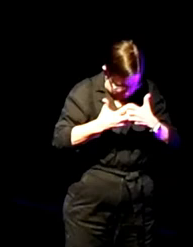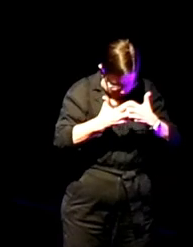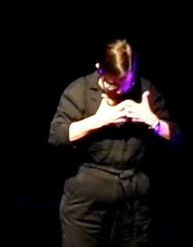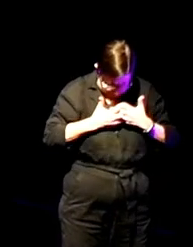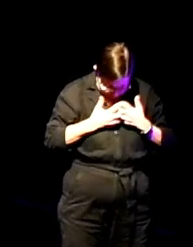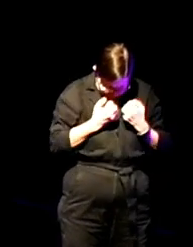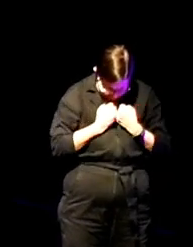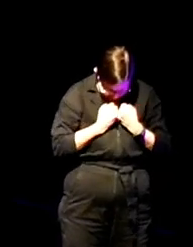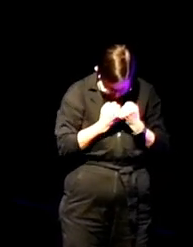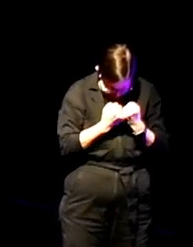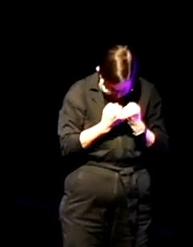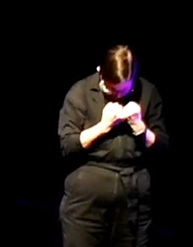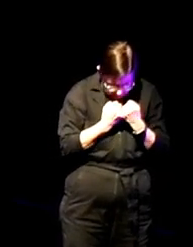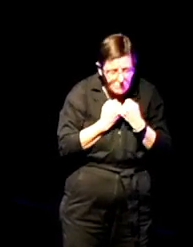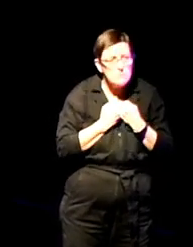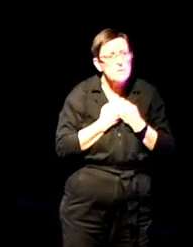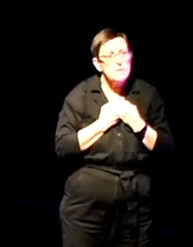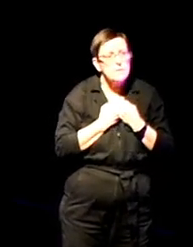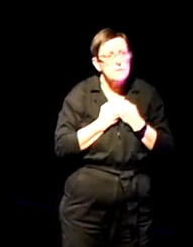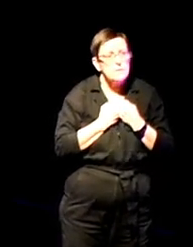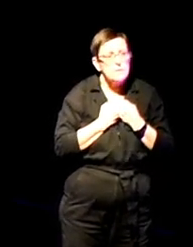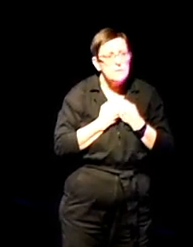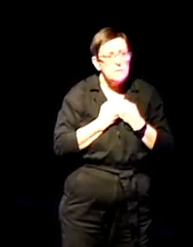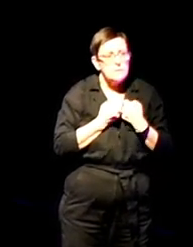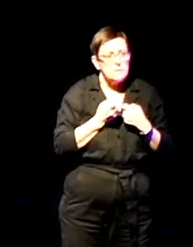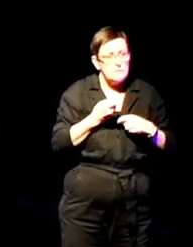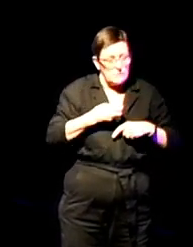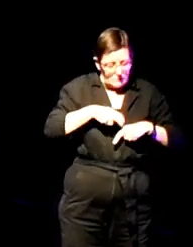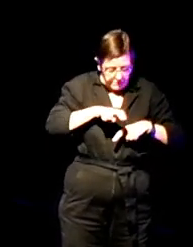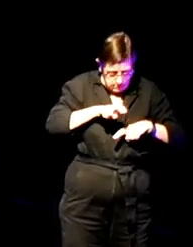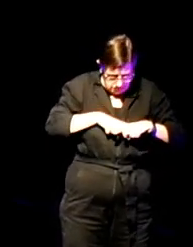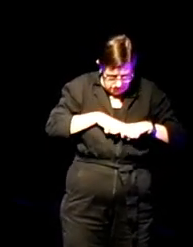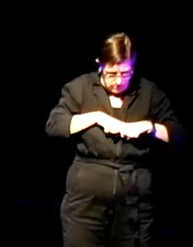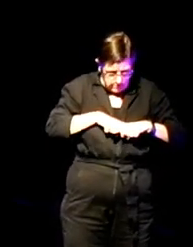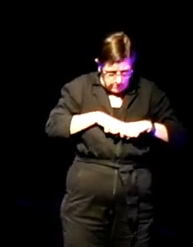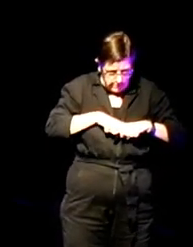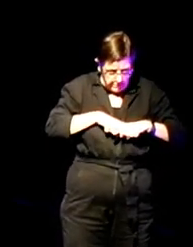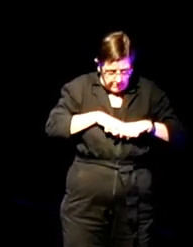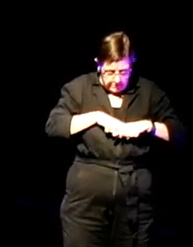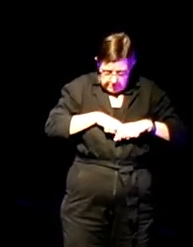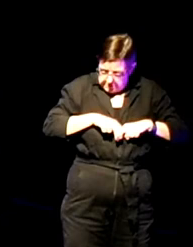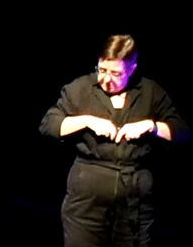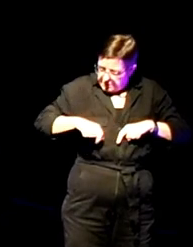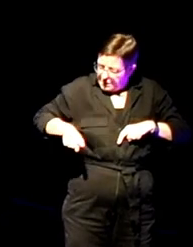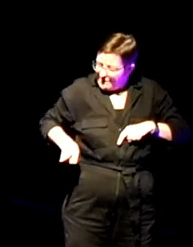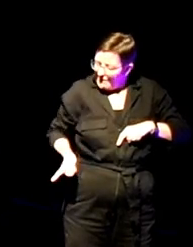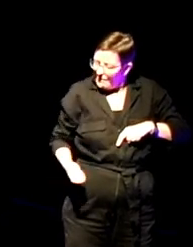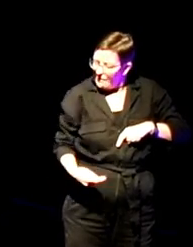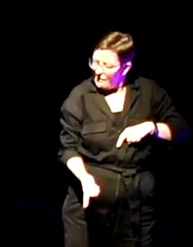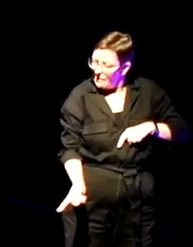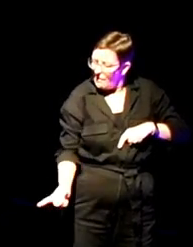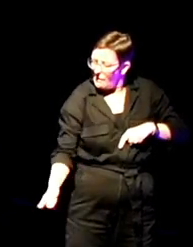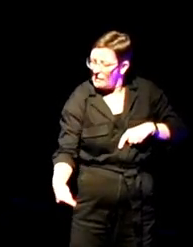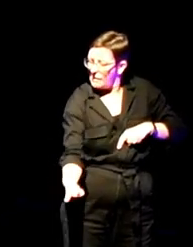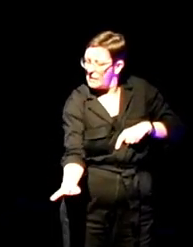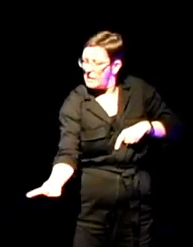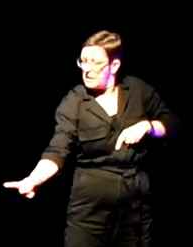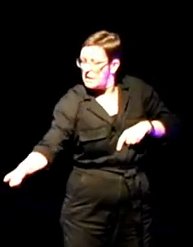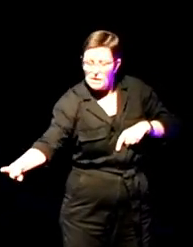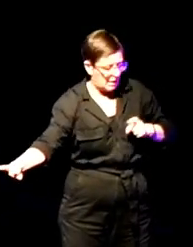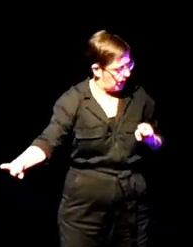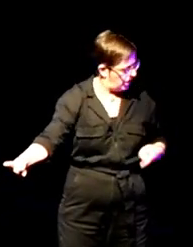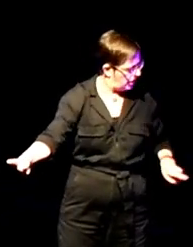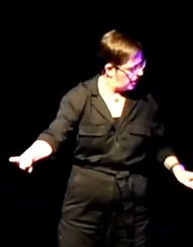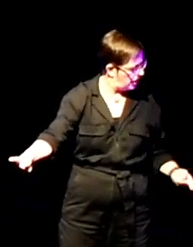I looked at my seat. And eels slid out from underneath me. There was a cavity.